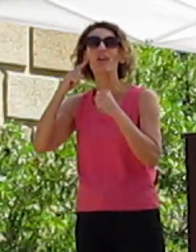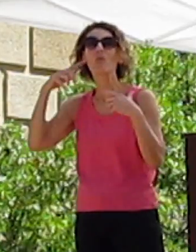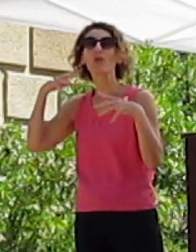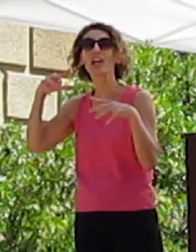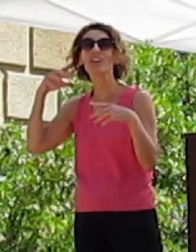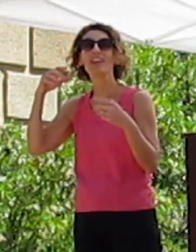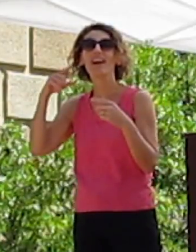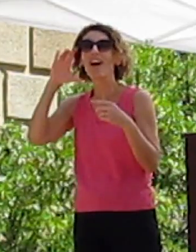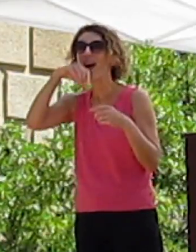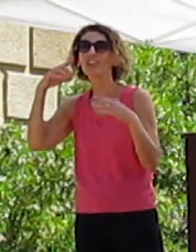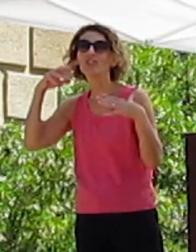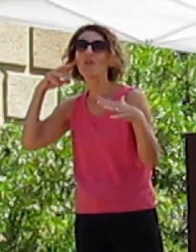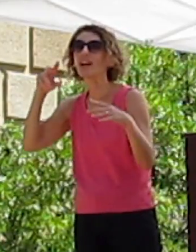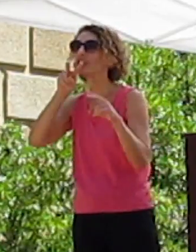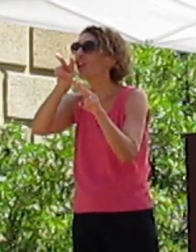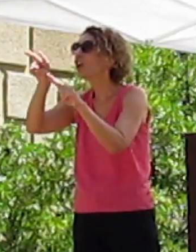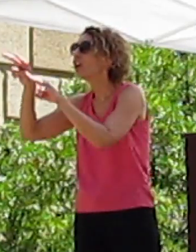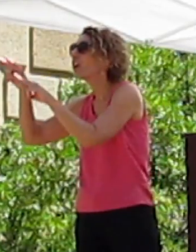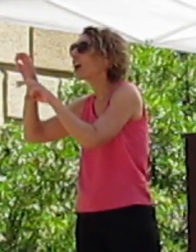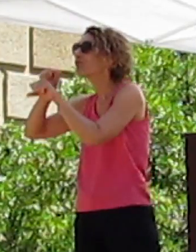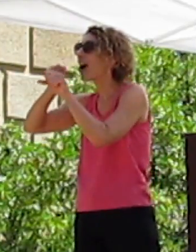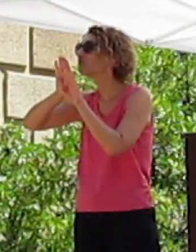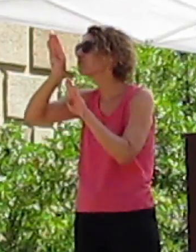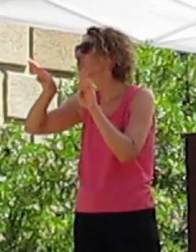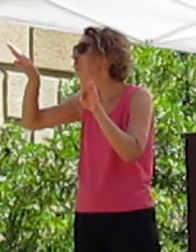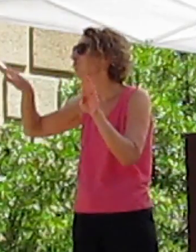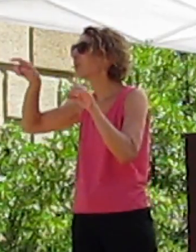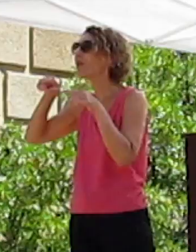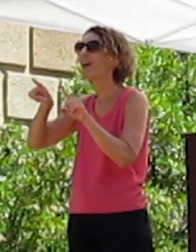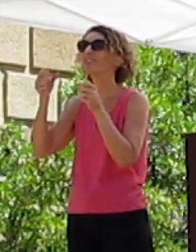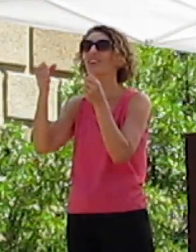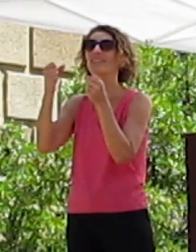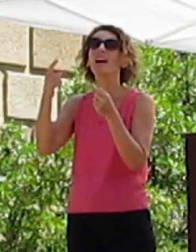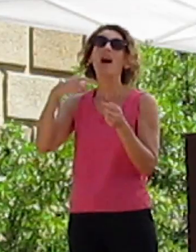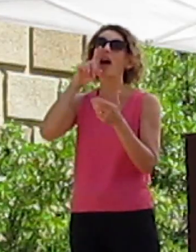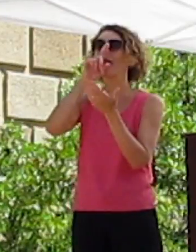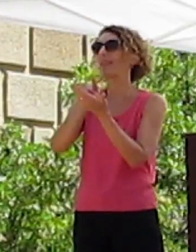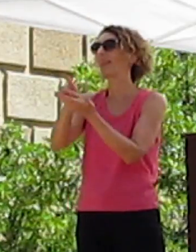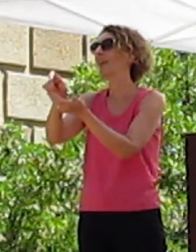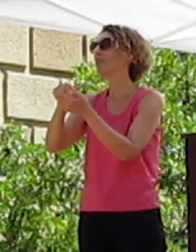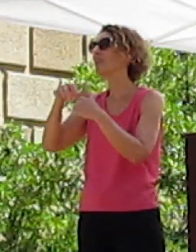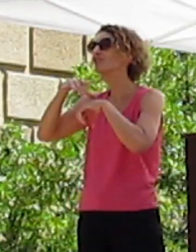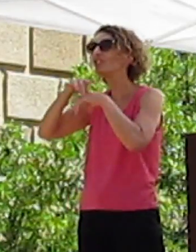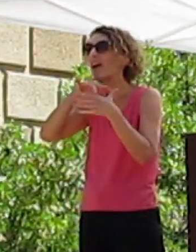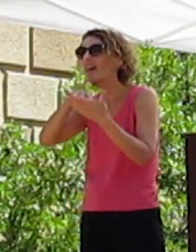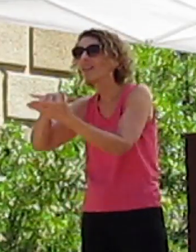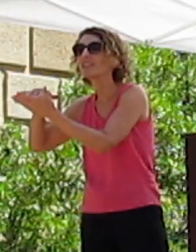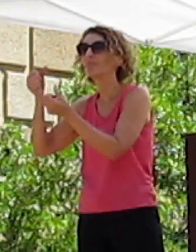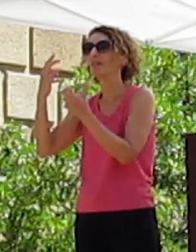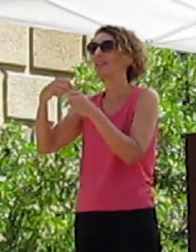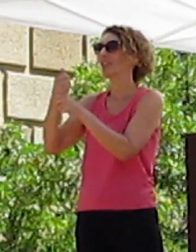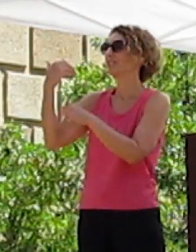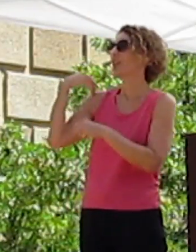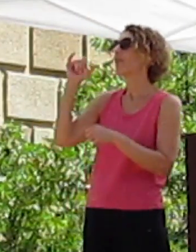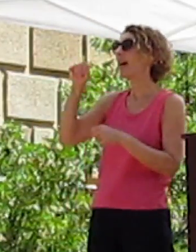outcrops while we're on road trips. I fell in love with geology many years ago. Actually, it was in my middle